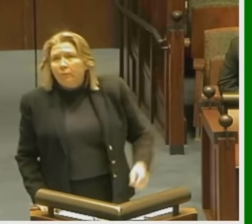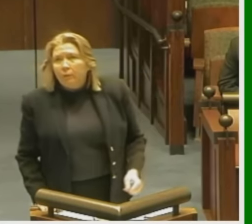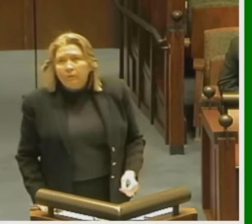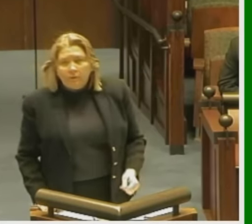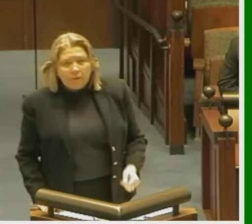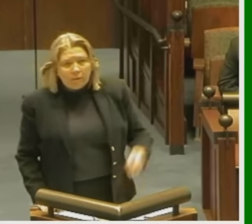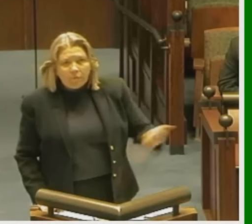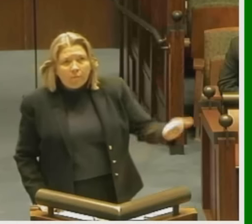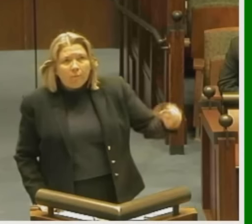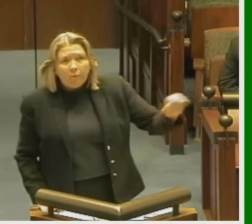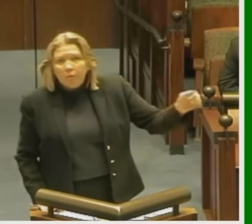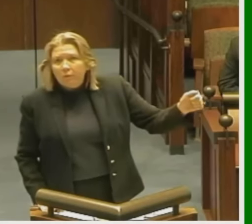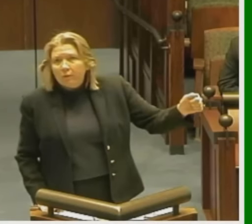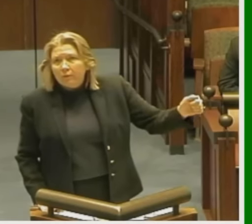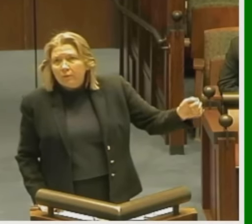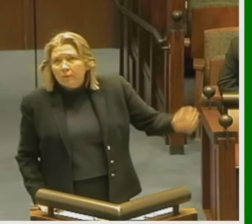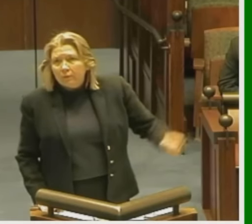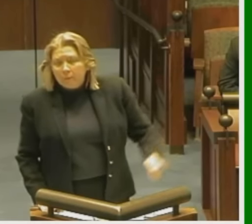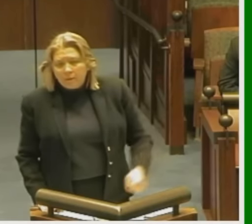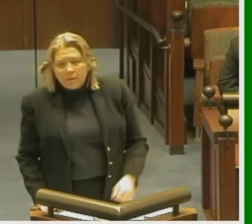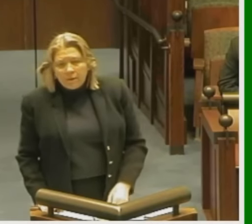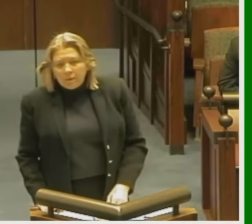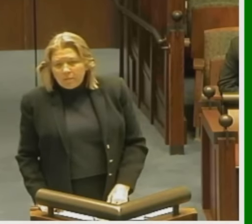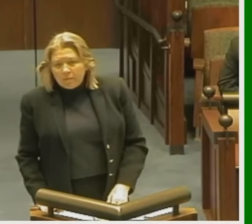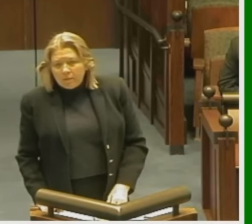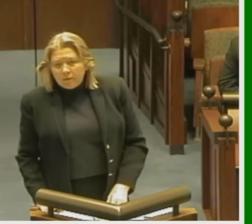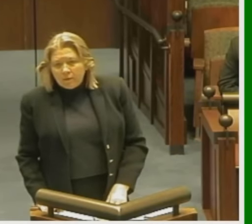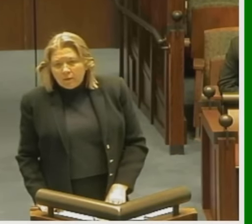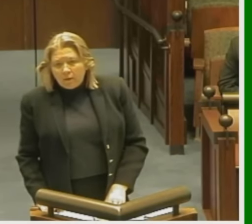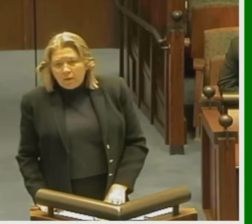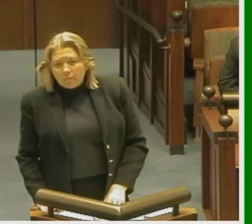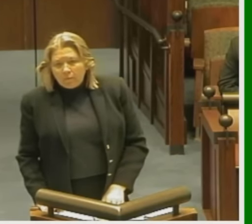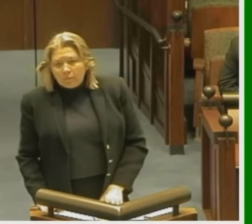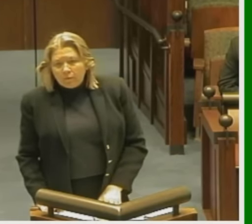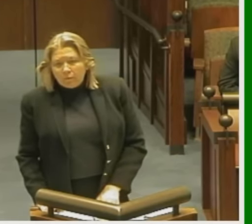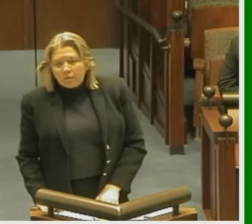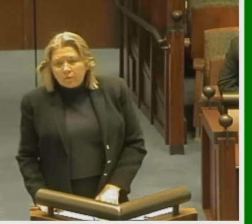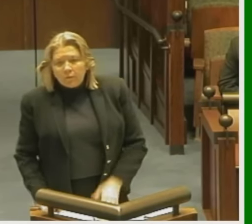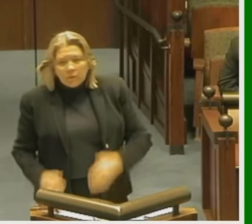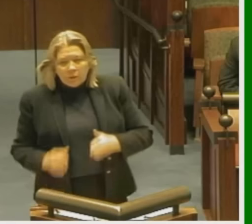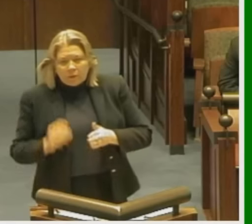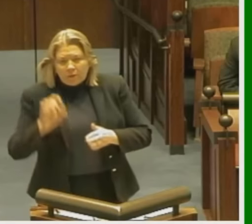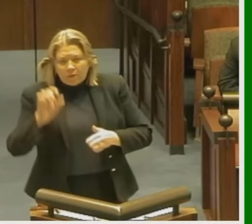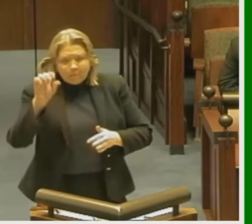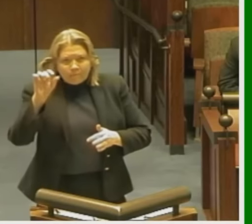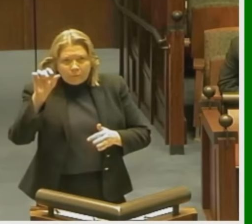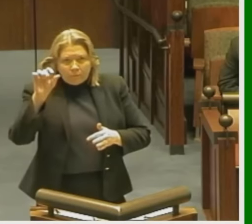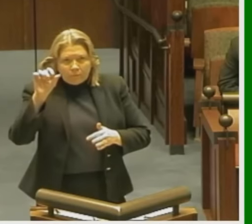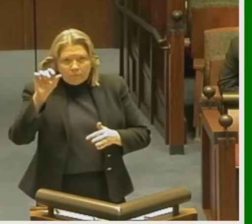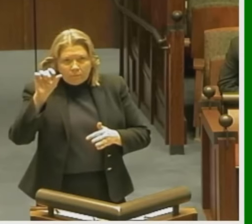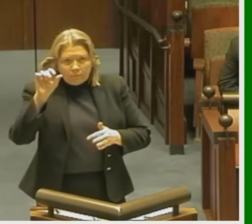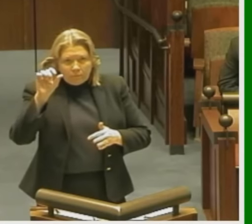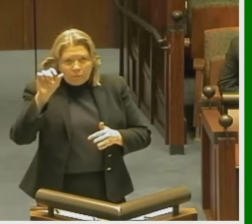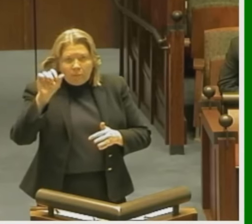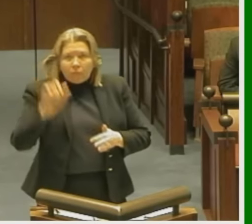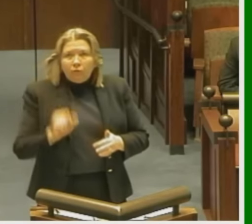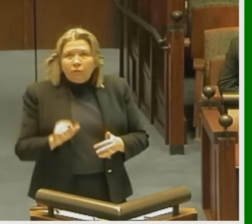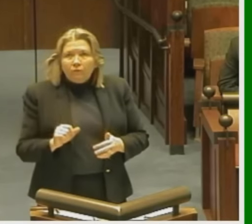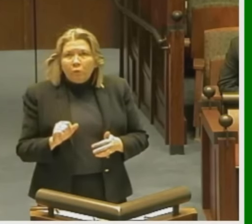articulated two of them, the $6,000 limit, the special tweaks to the